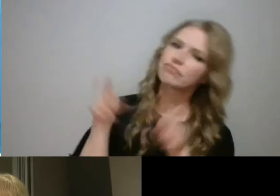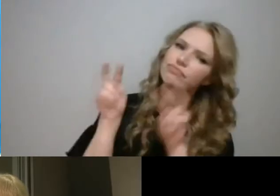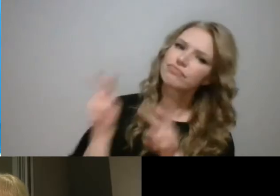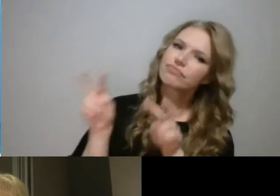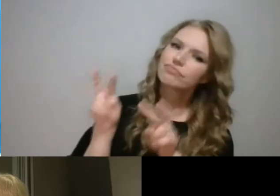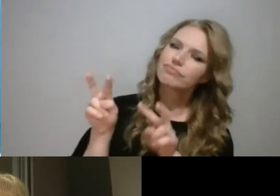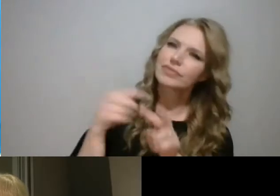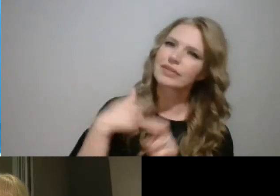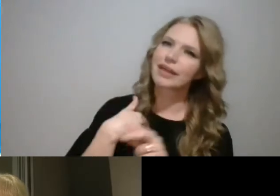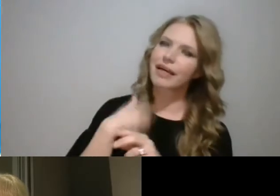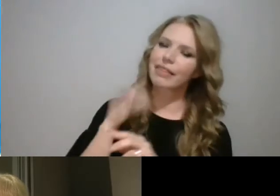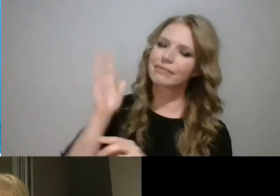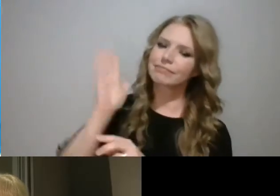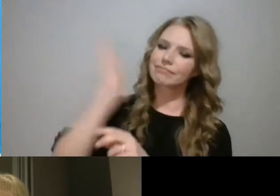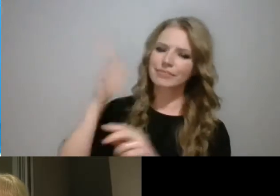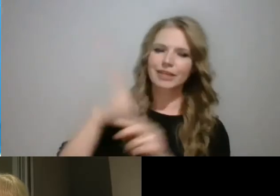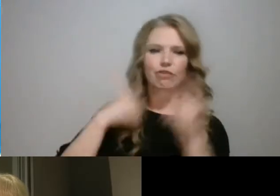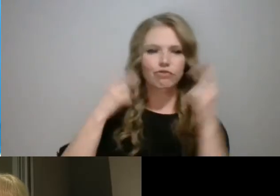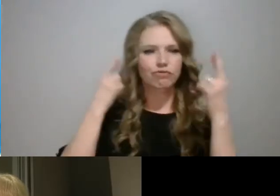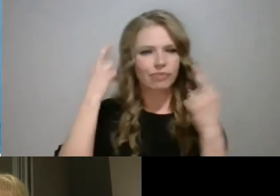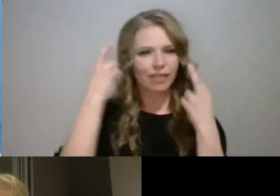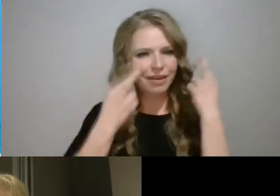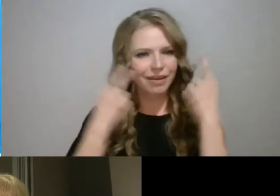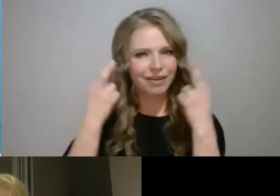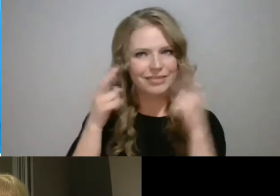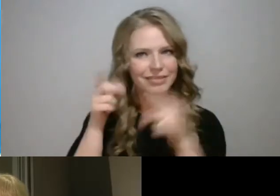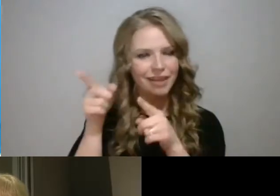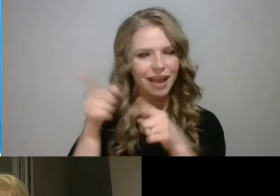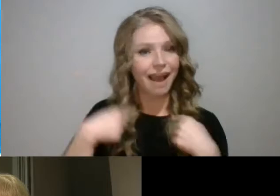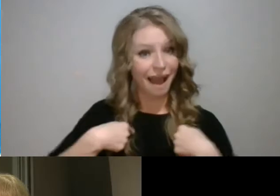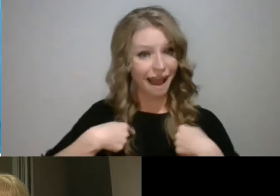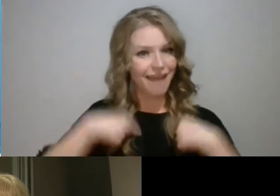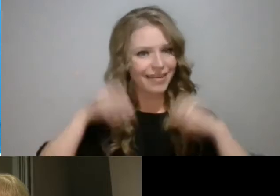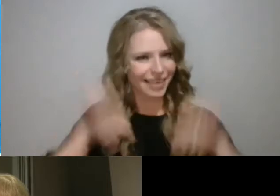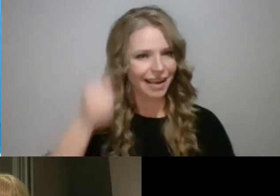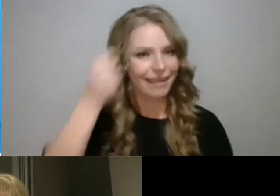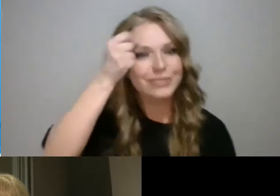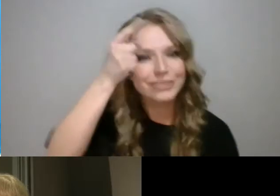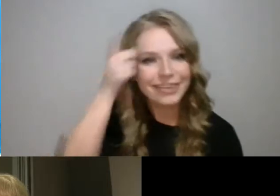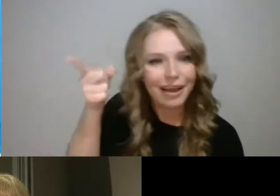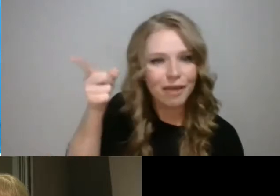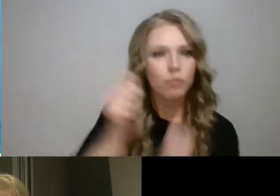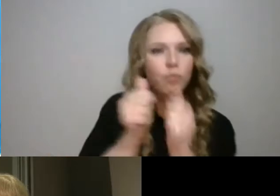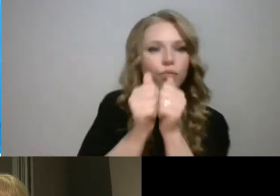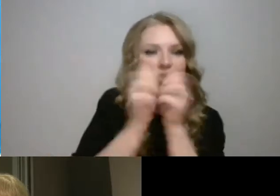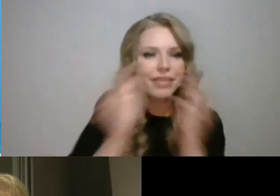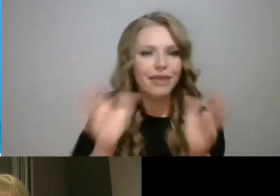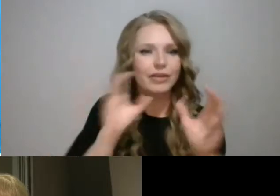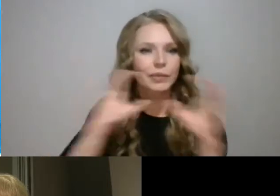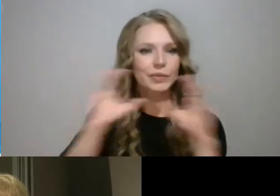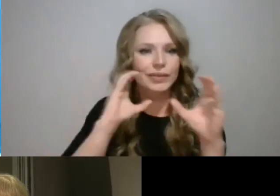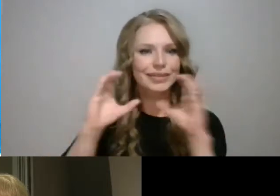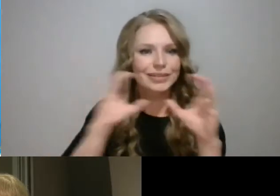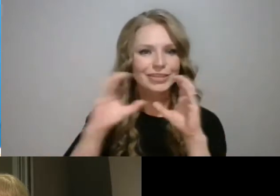I know when I was watching Mr. Bean as a child, I started to realize, you know, I could